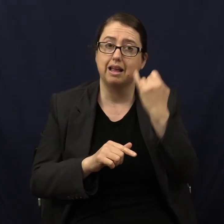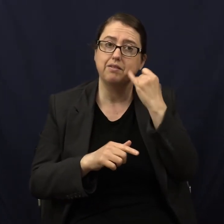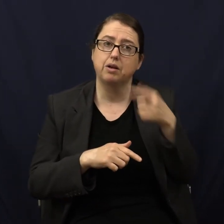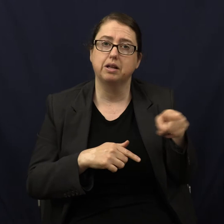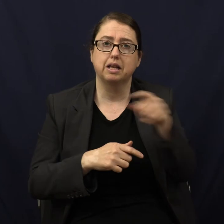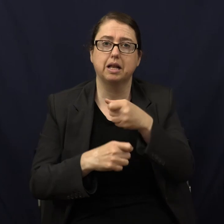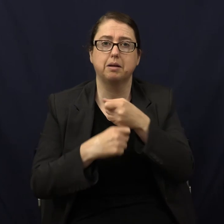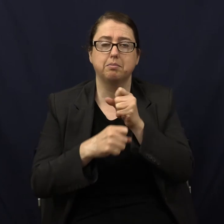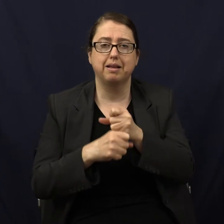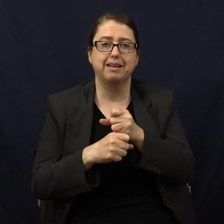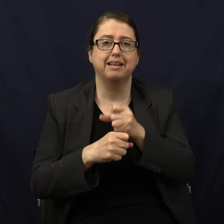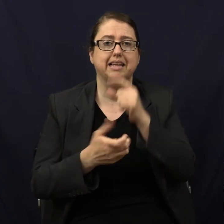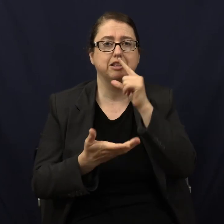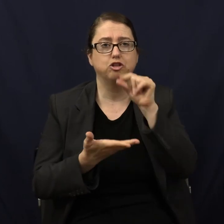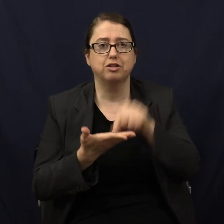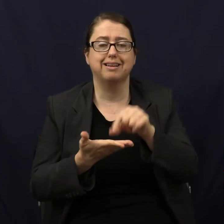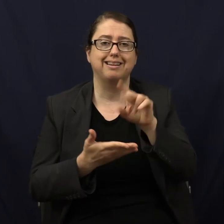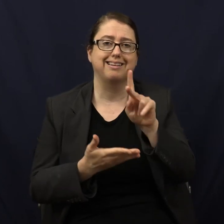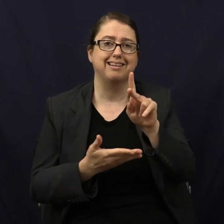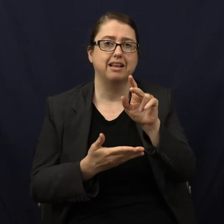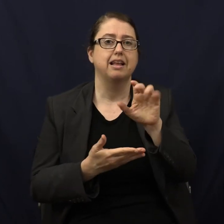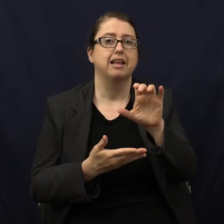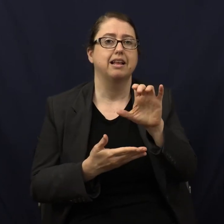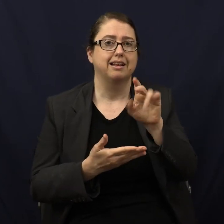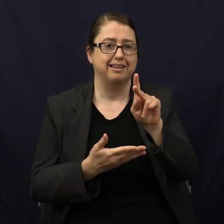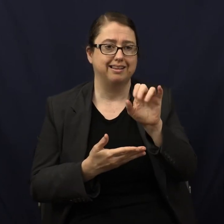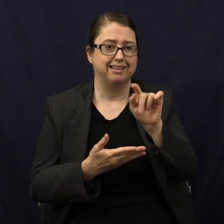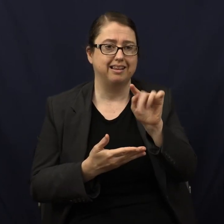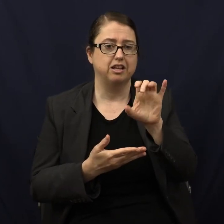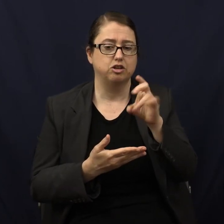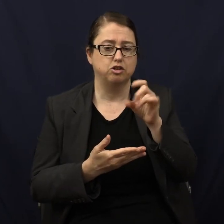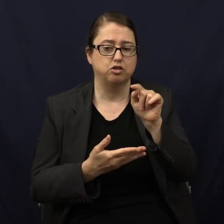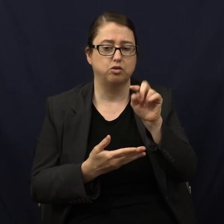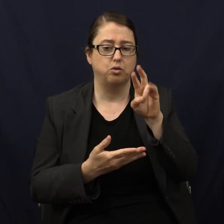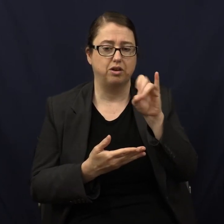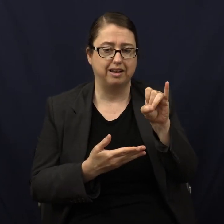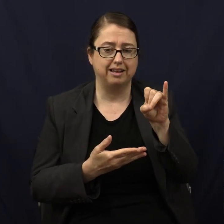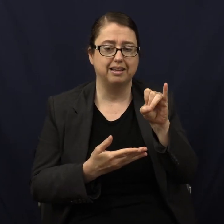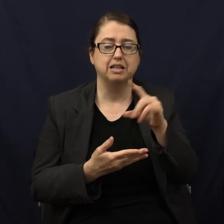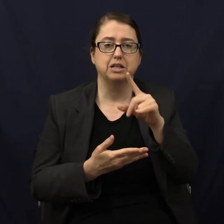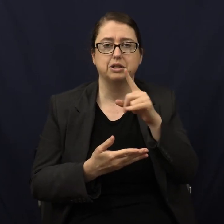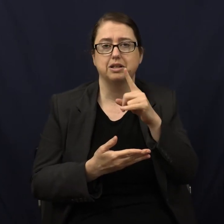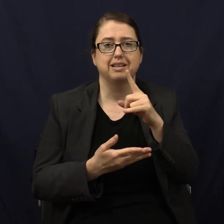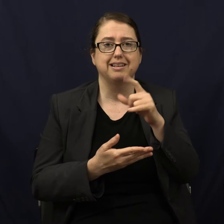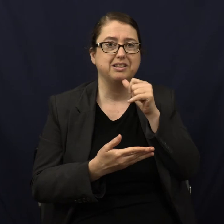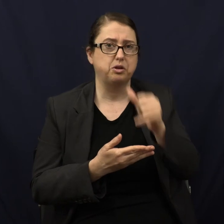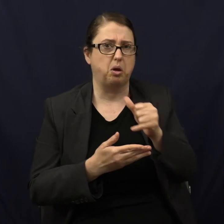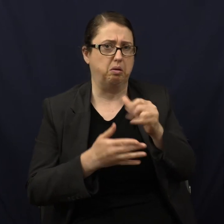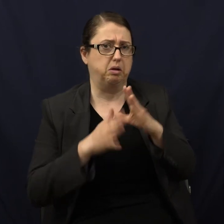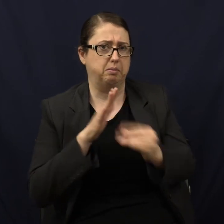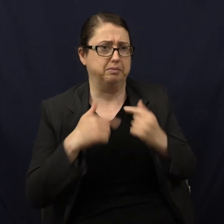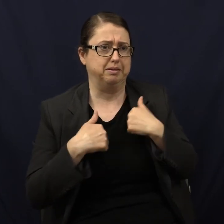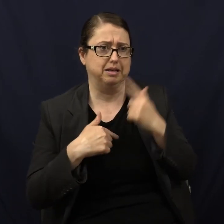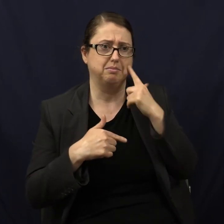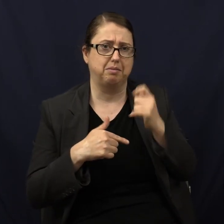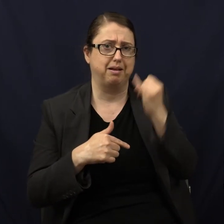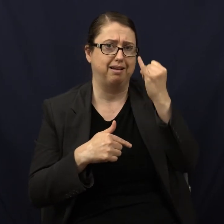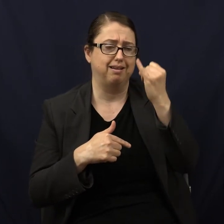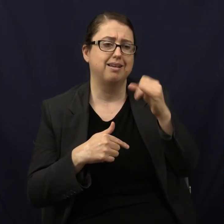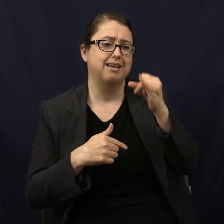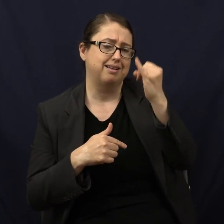chicken cacciatore. You don't have to do that. My Italian friends say, if you do this, you're actually mad at them. So maybe don't do that. But anyway,